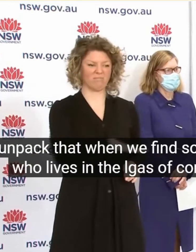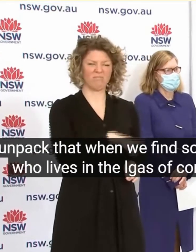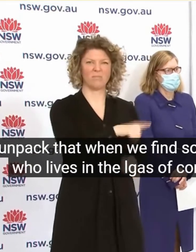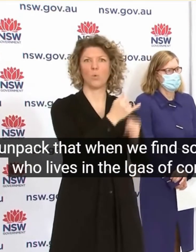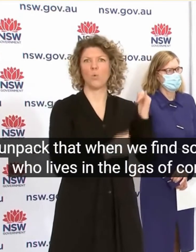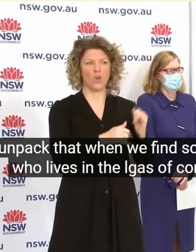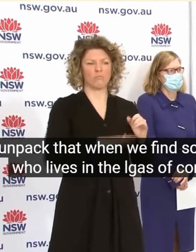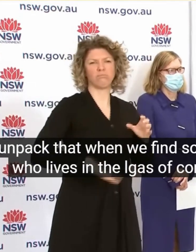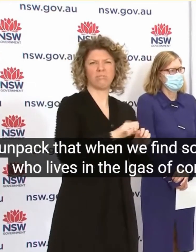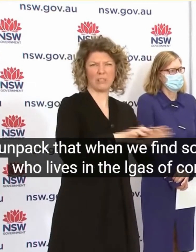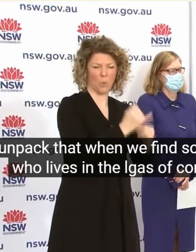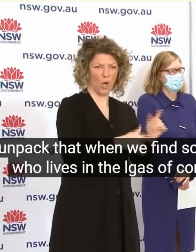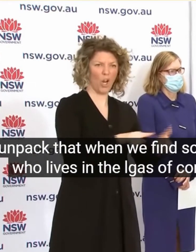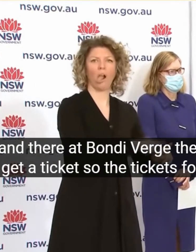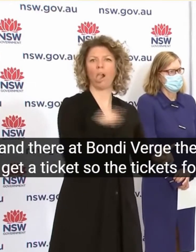Take The